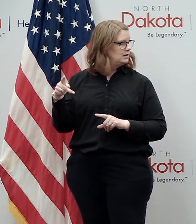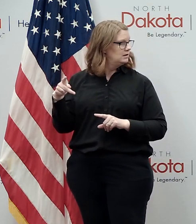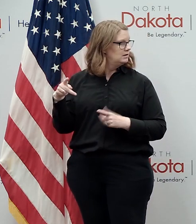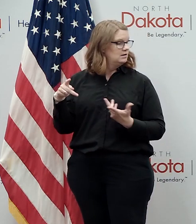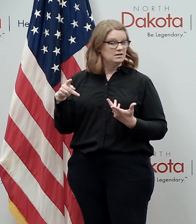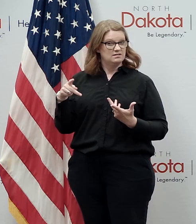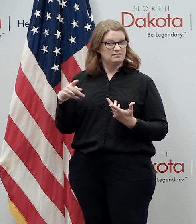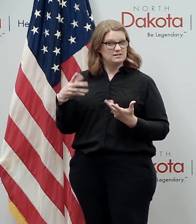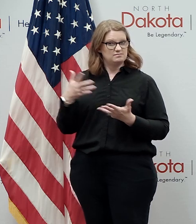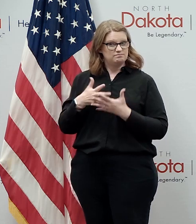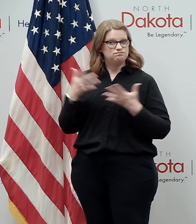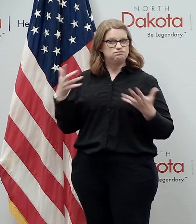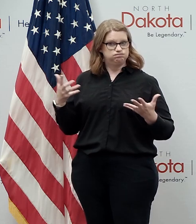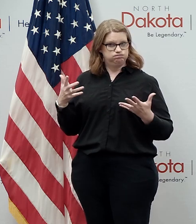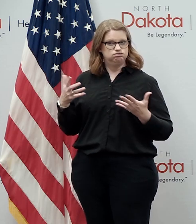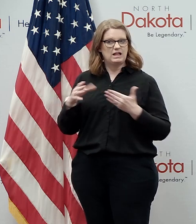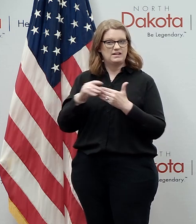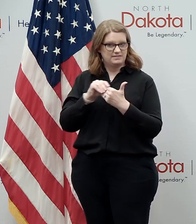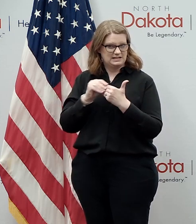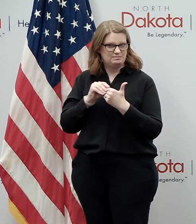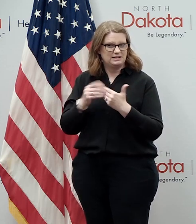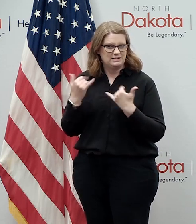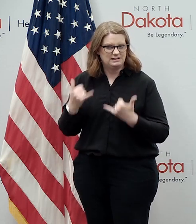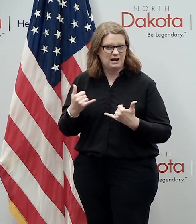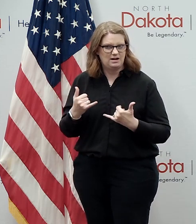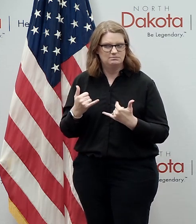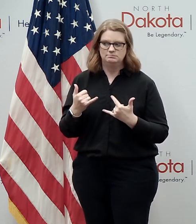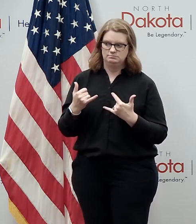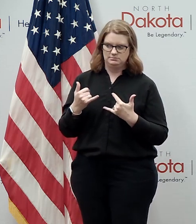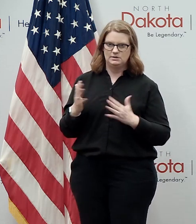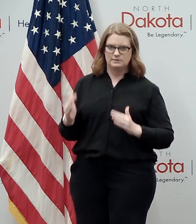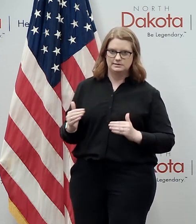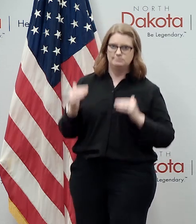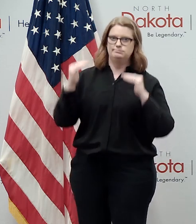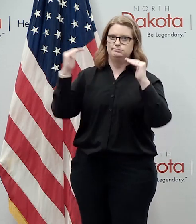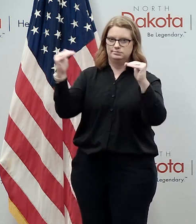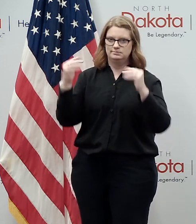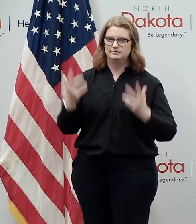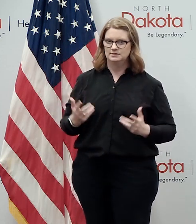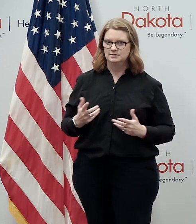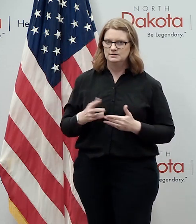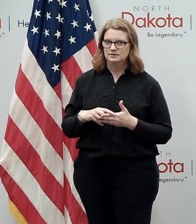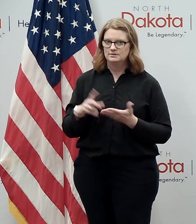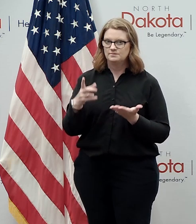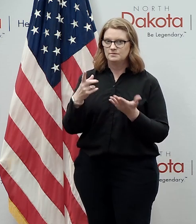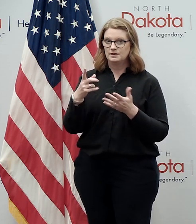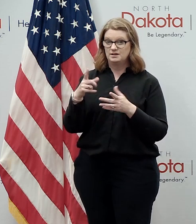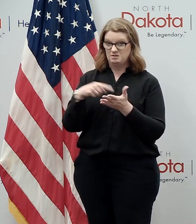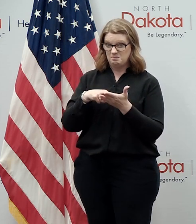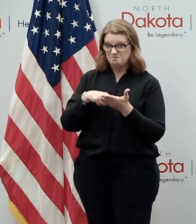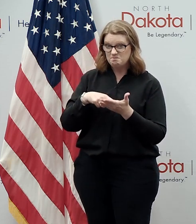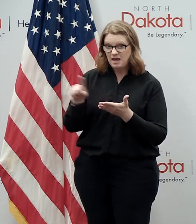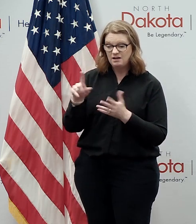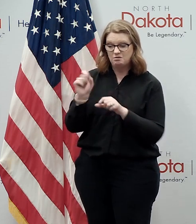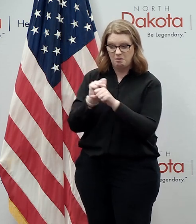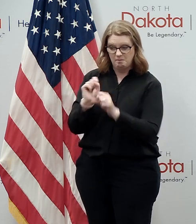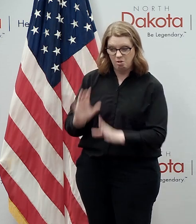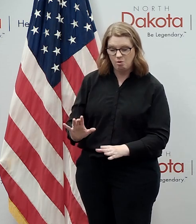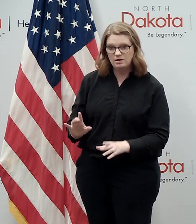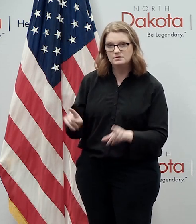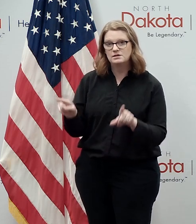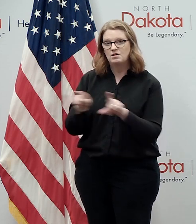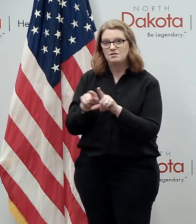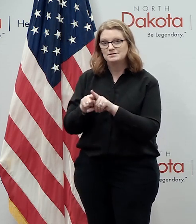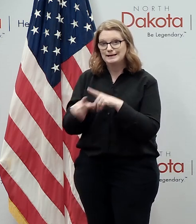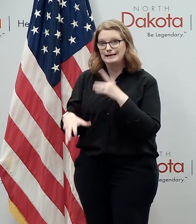bridge and the new flexibility act that came out last week i mean that's a huge boost i mean cover your cover your payroll uh and and give you